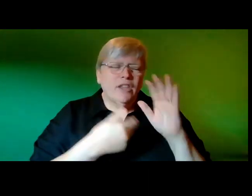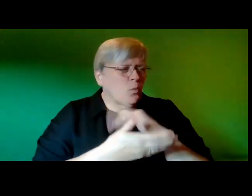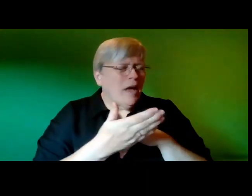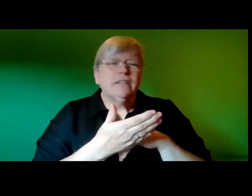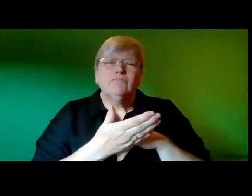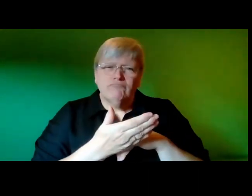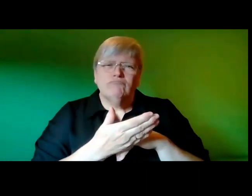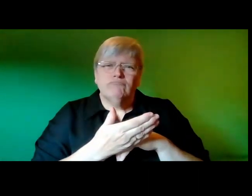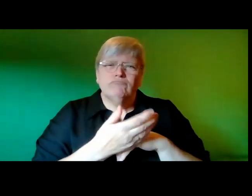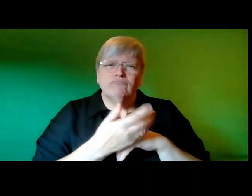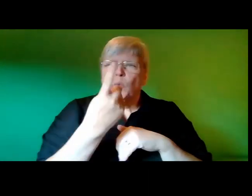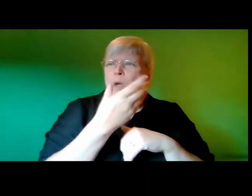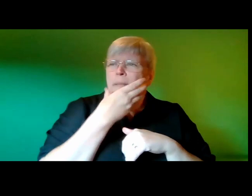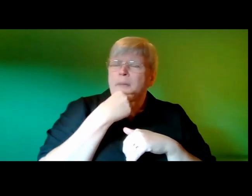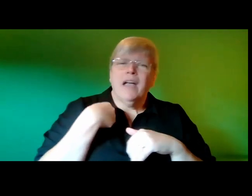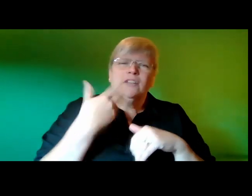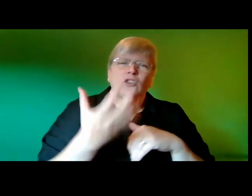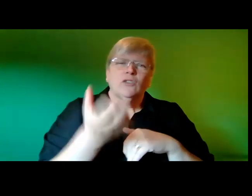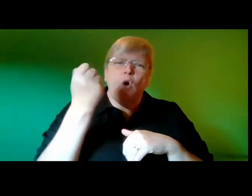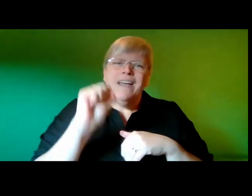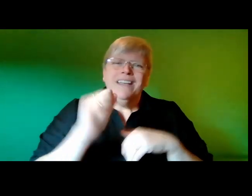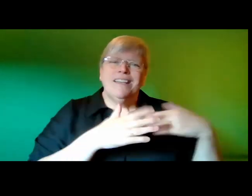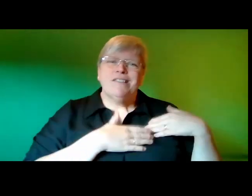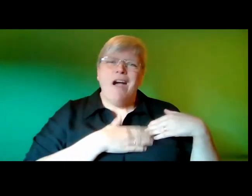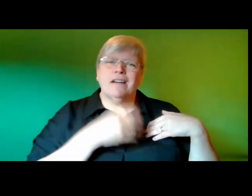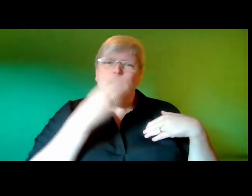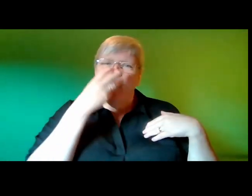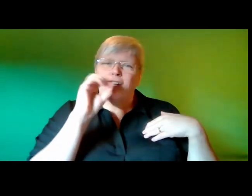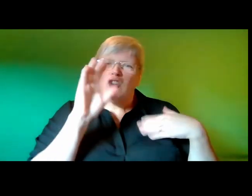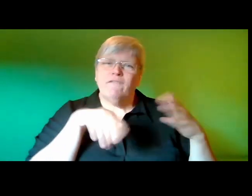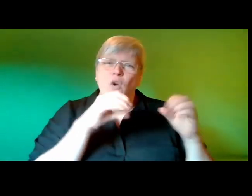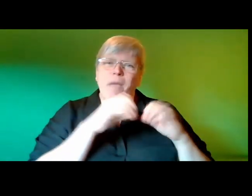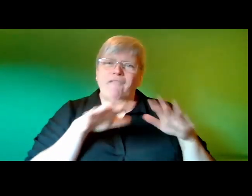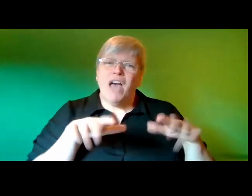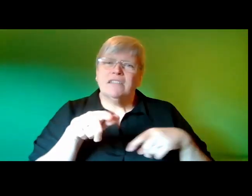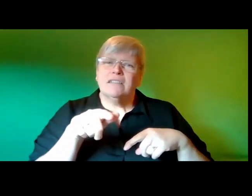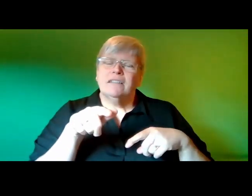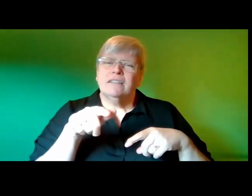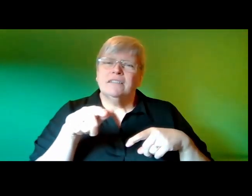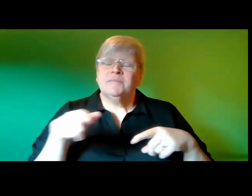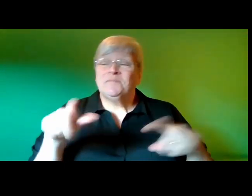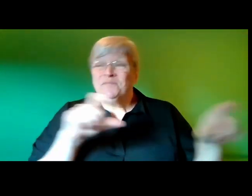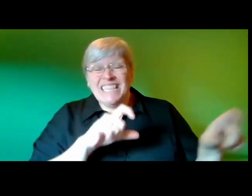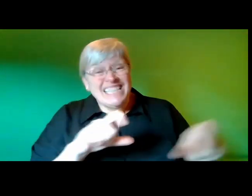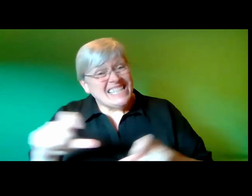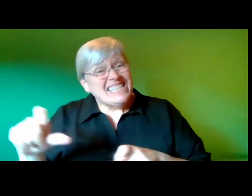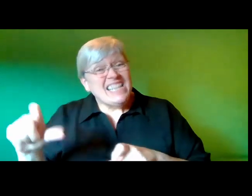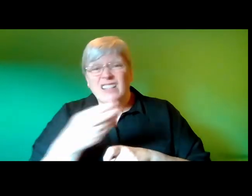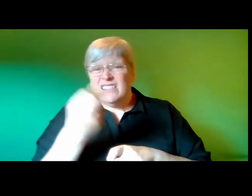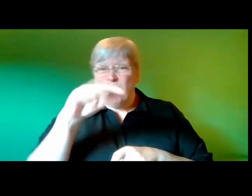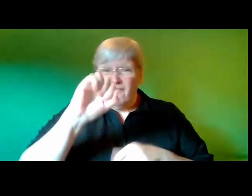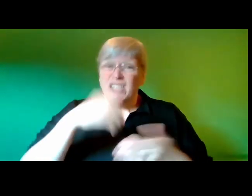who had his heart a 30 year old something from belfast it's nice to think that there's still a bit of power you know still kicking away